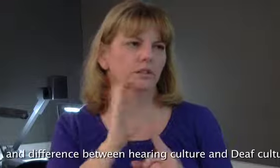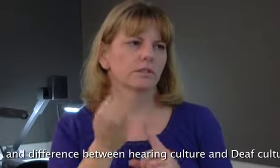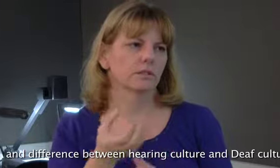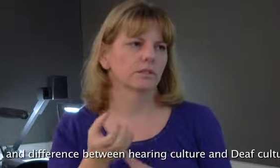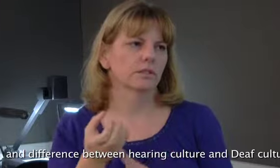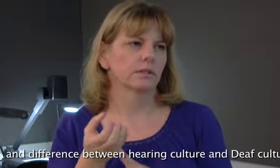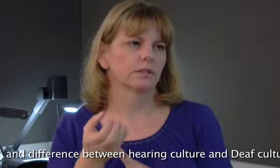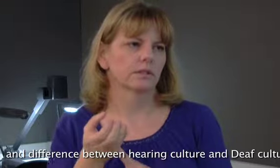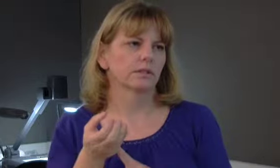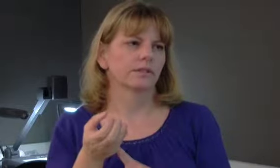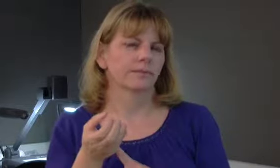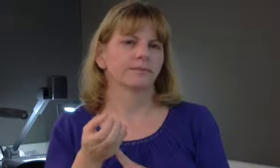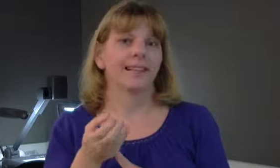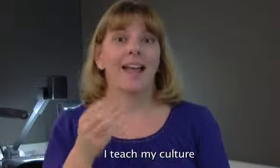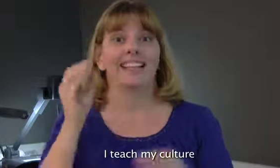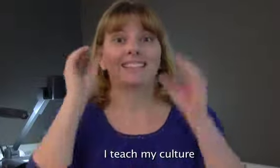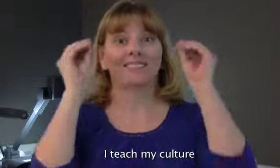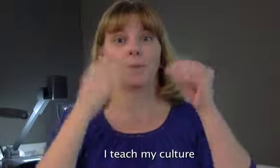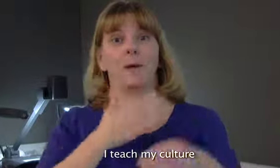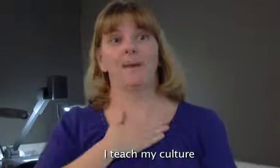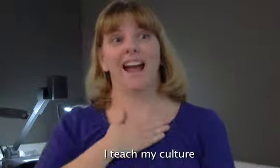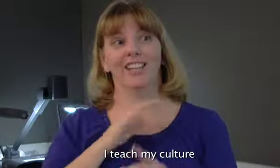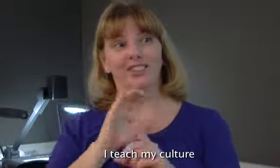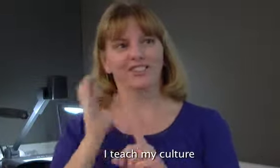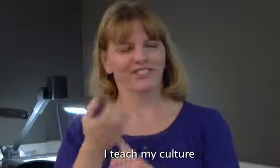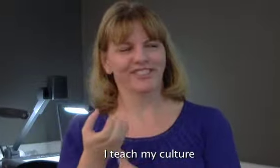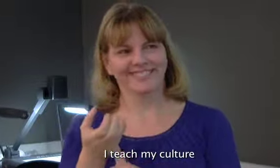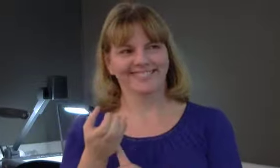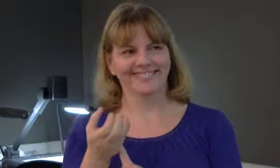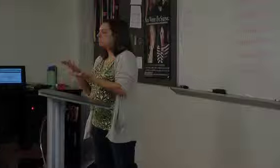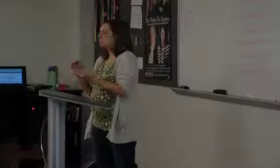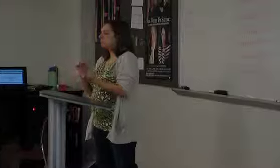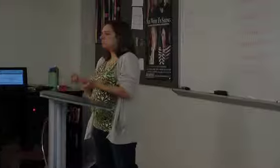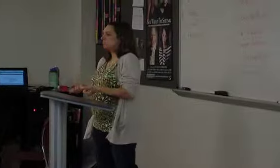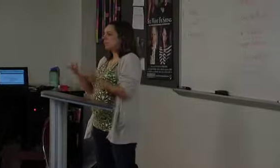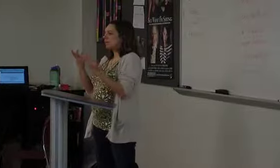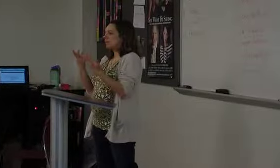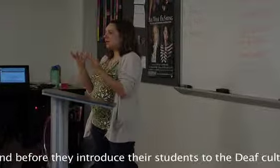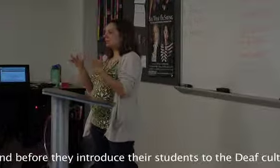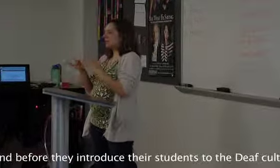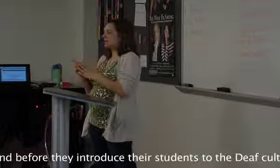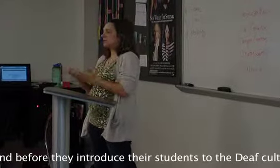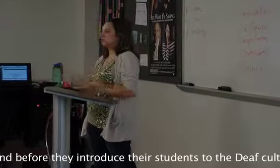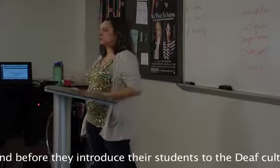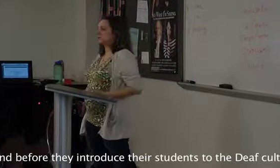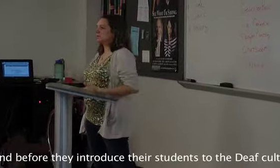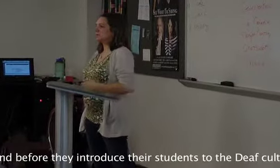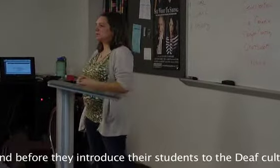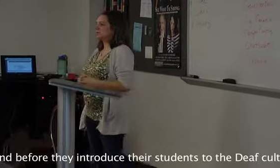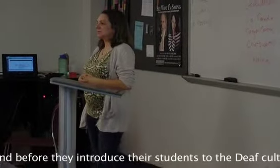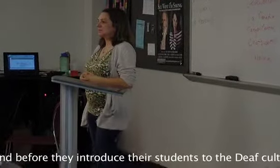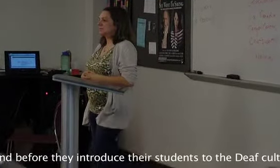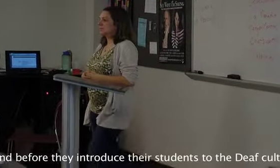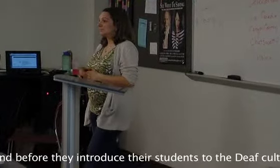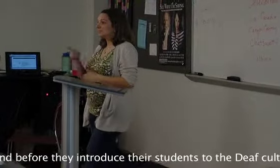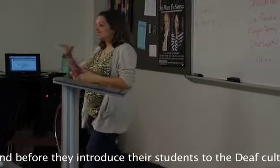and deaf culture. I teach my culture. And before they introduce their students to the deaf culture,